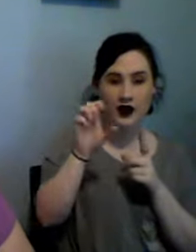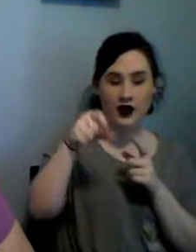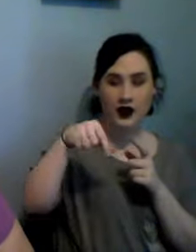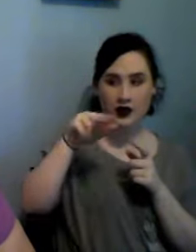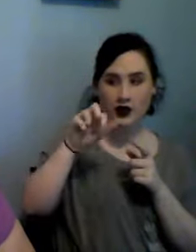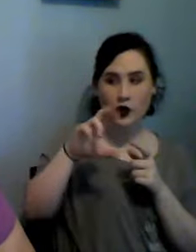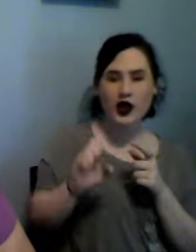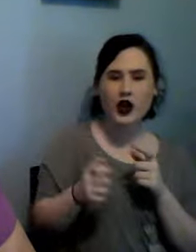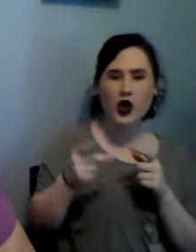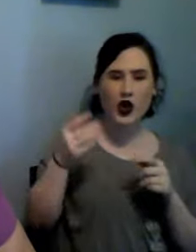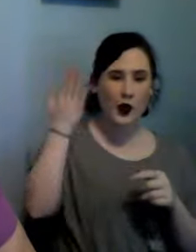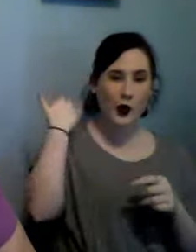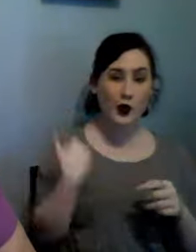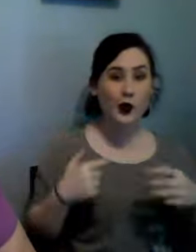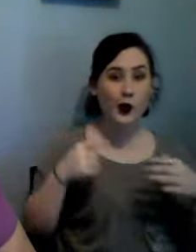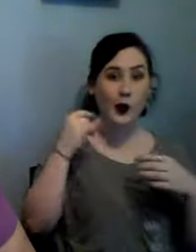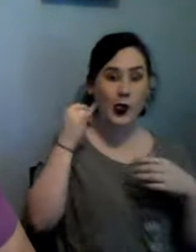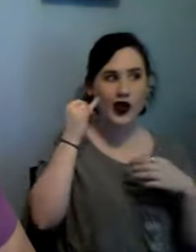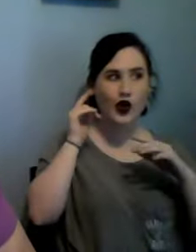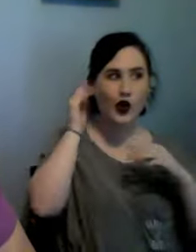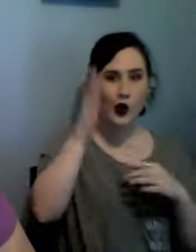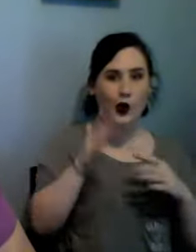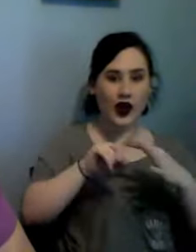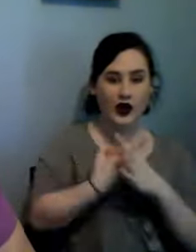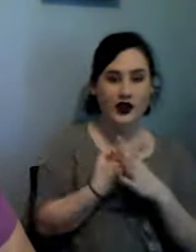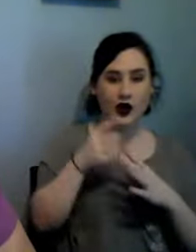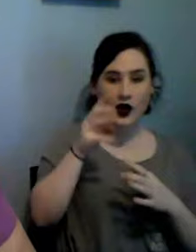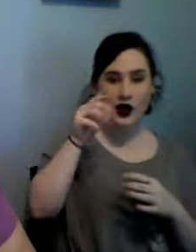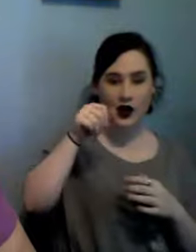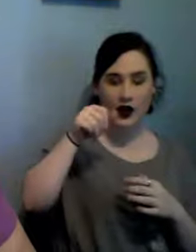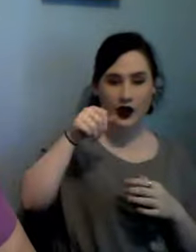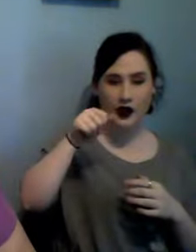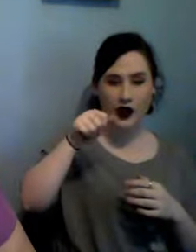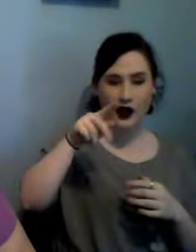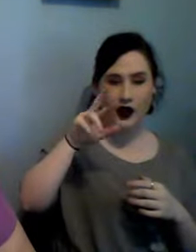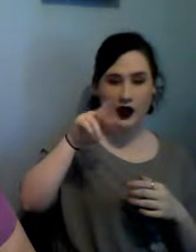she did or not I have not I'm going to start this in May